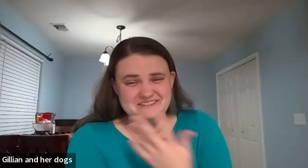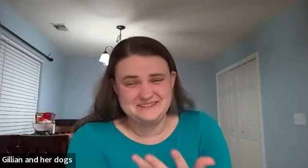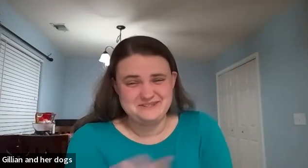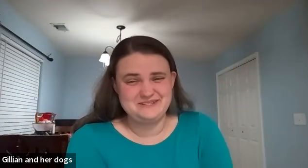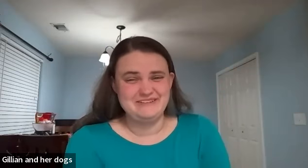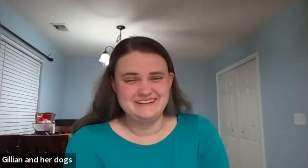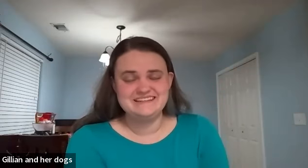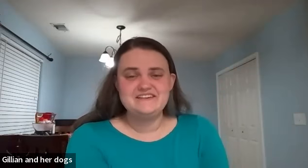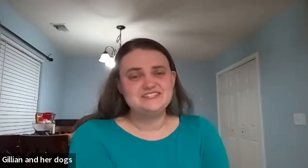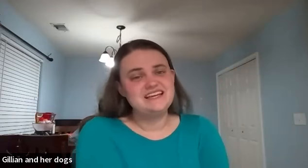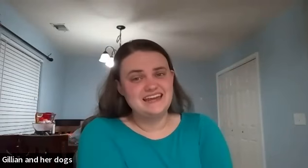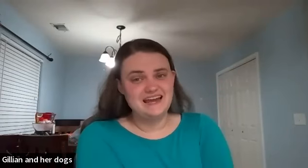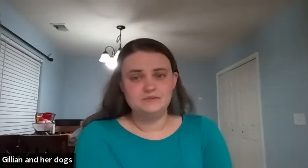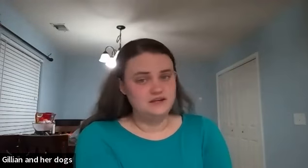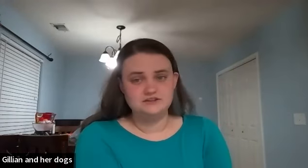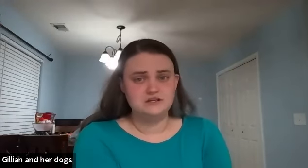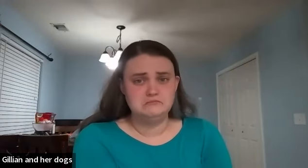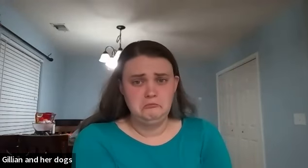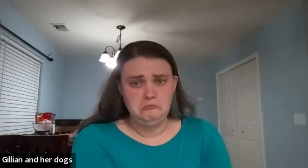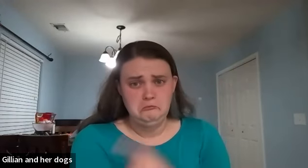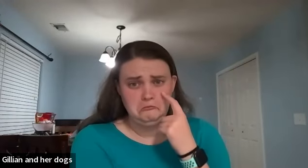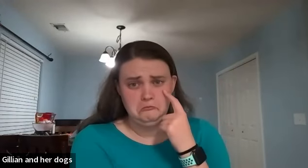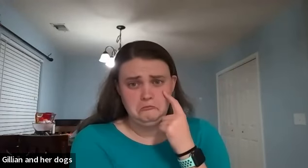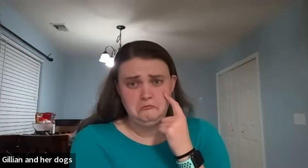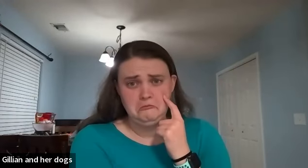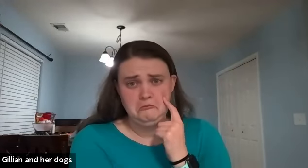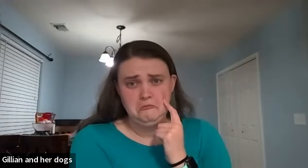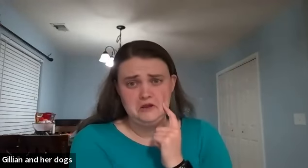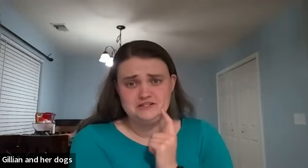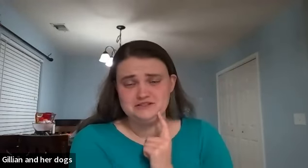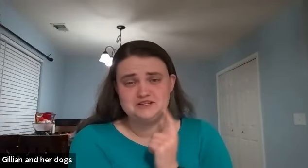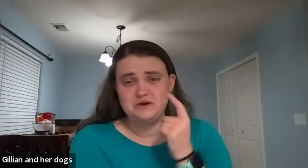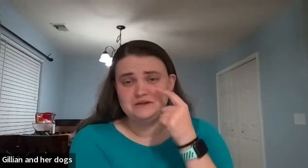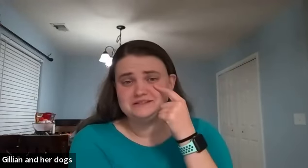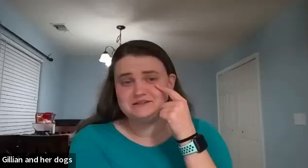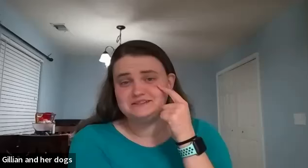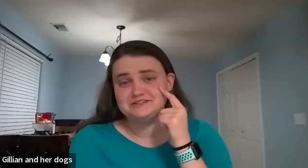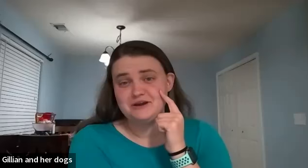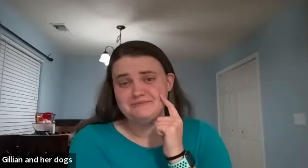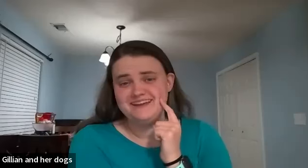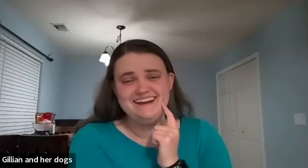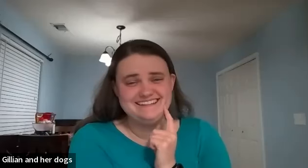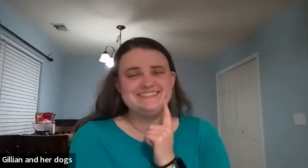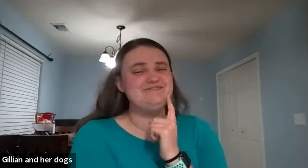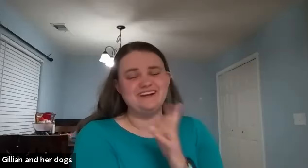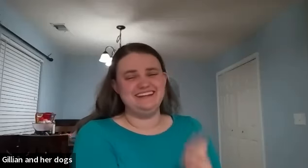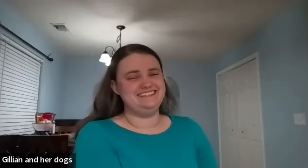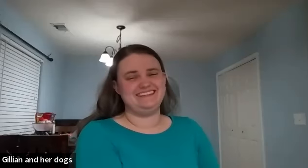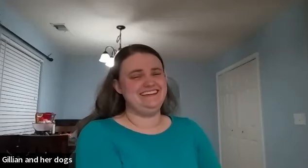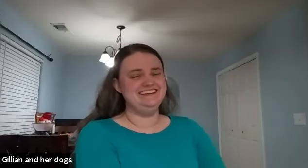let her do something she wants she's like yeah i'm like no she goes and she just does one little single teardrop and it's the funniest thing